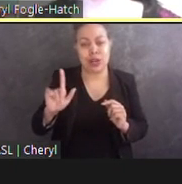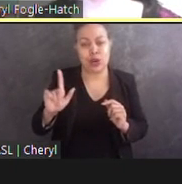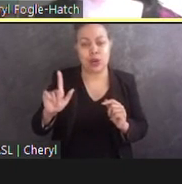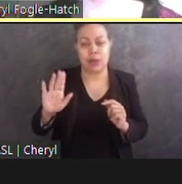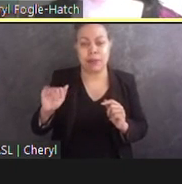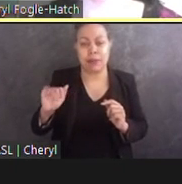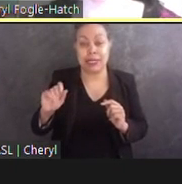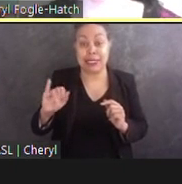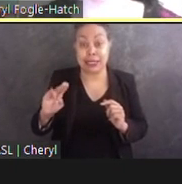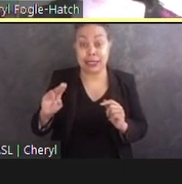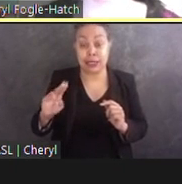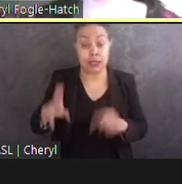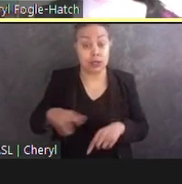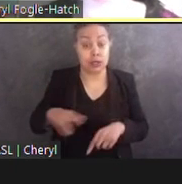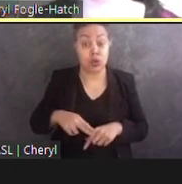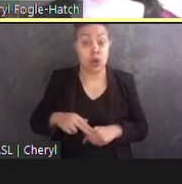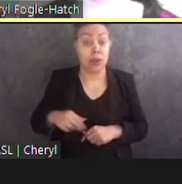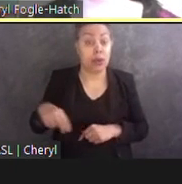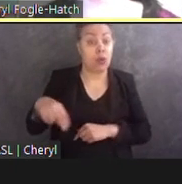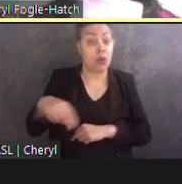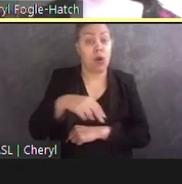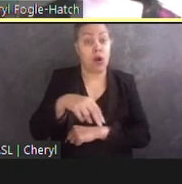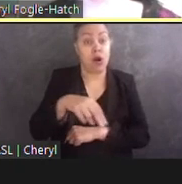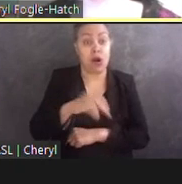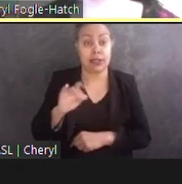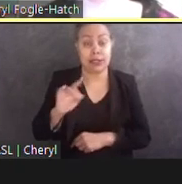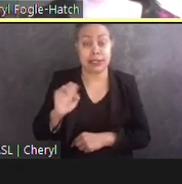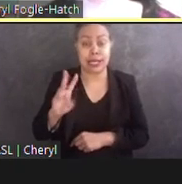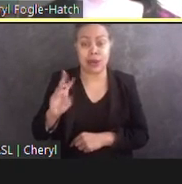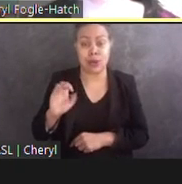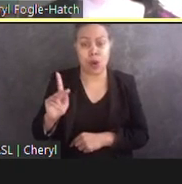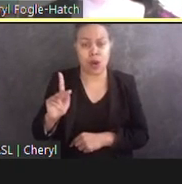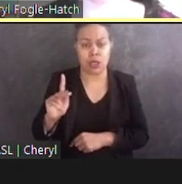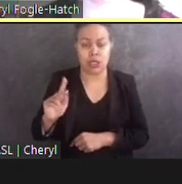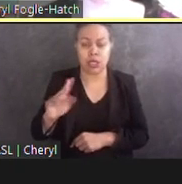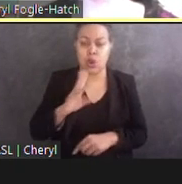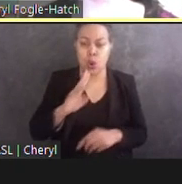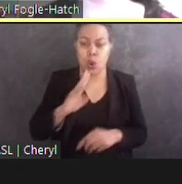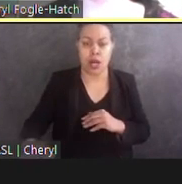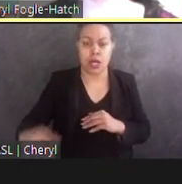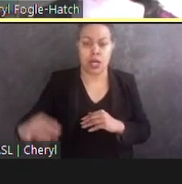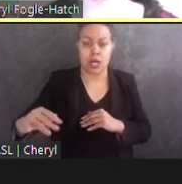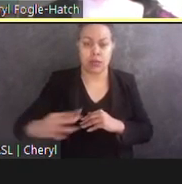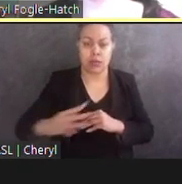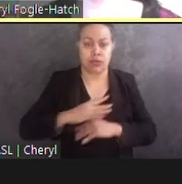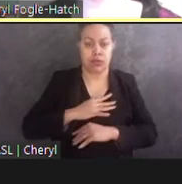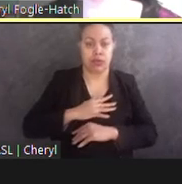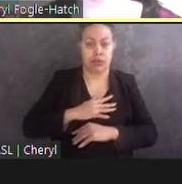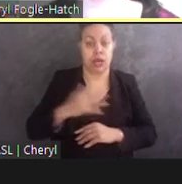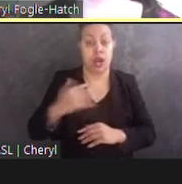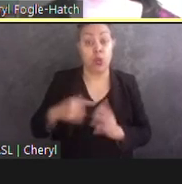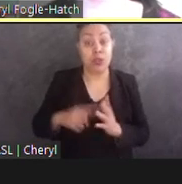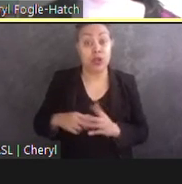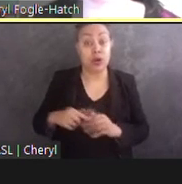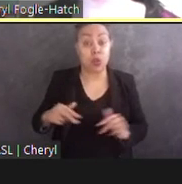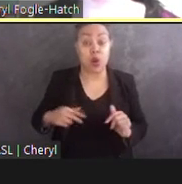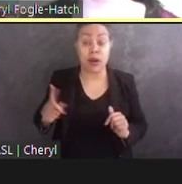When we started walking down the path from the pagoda to the MLK Memorial, a park employee informed us